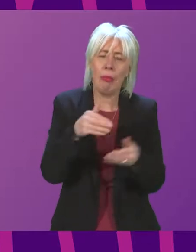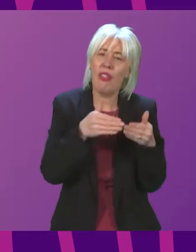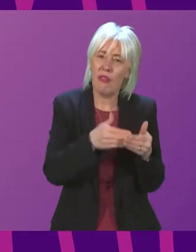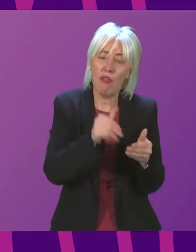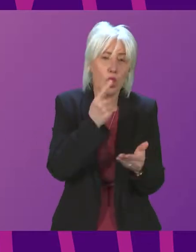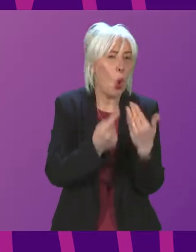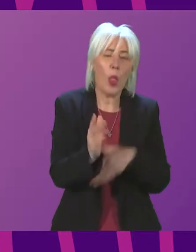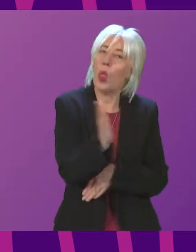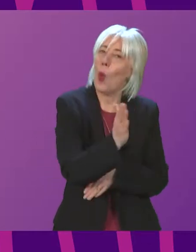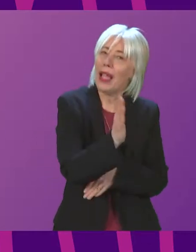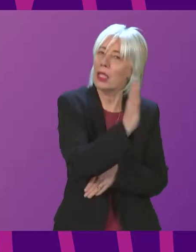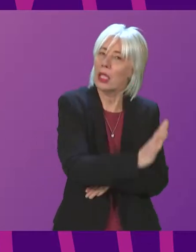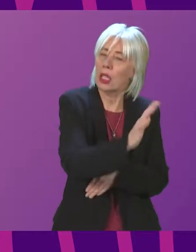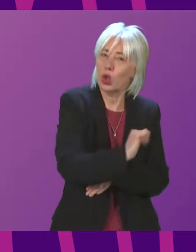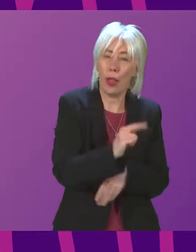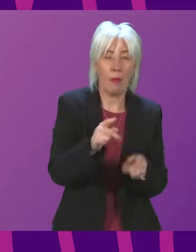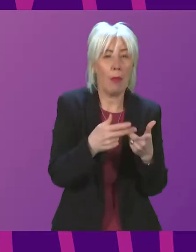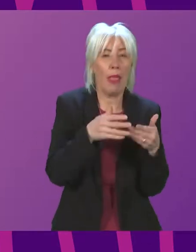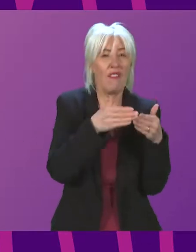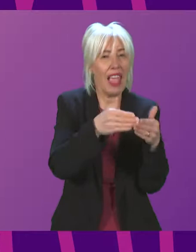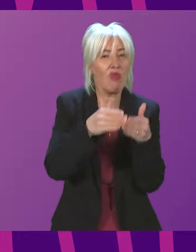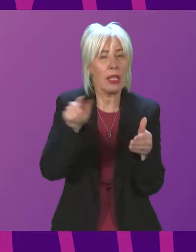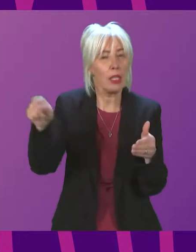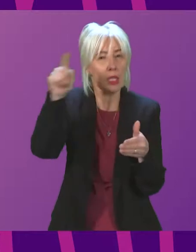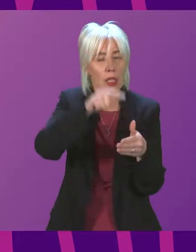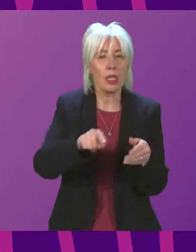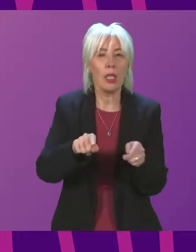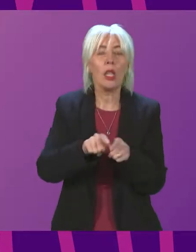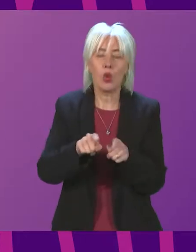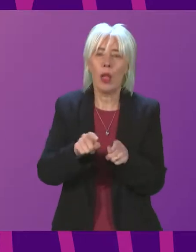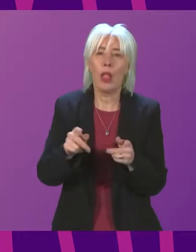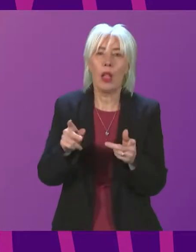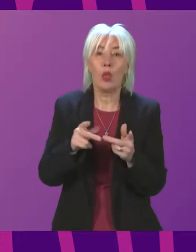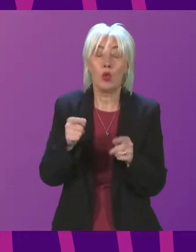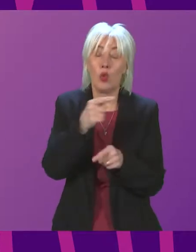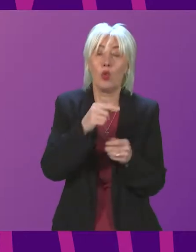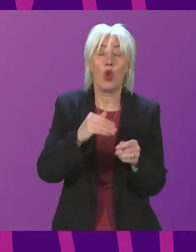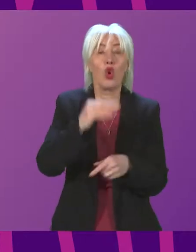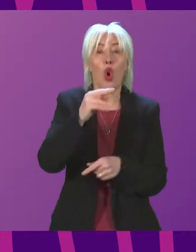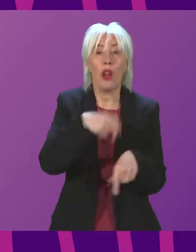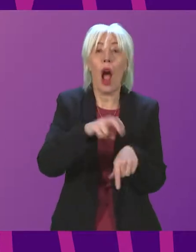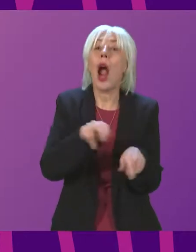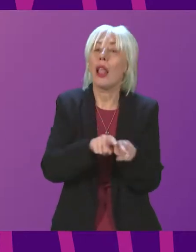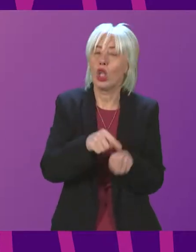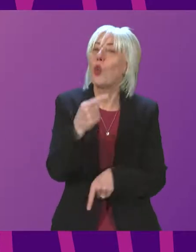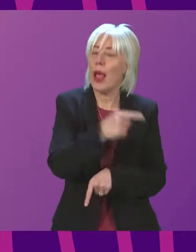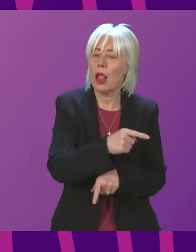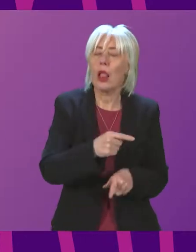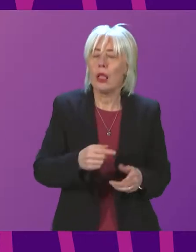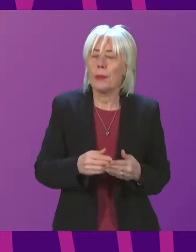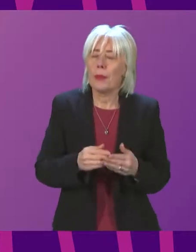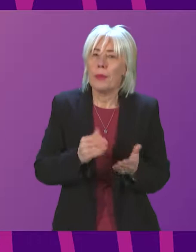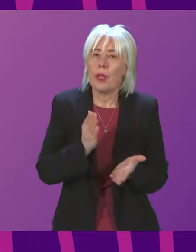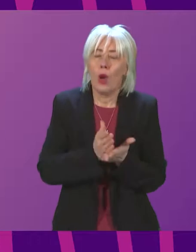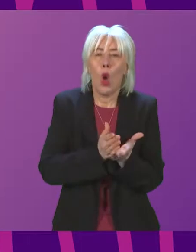in the west of Scotland but elsewhere in the ferry network, including on the commercial strategic route to Northern Ireland. and this disruption has also occurred